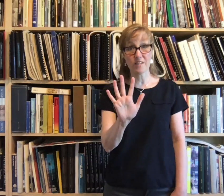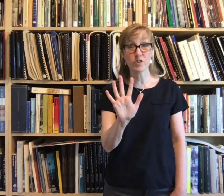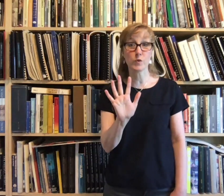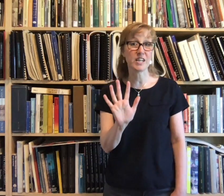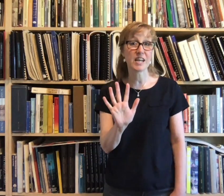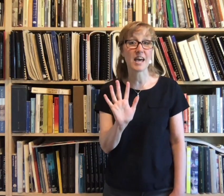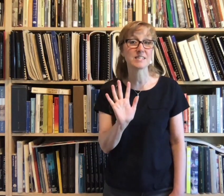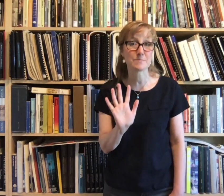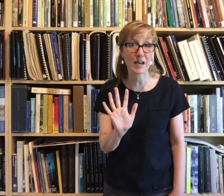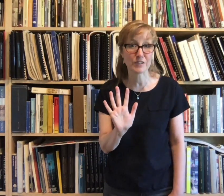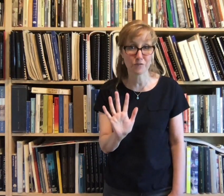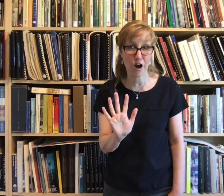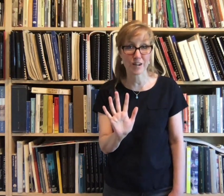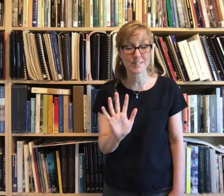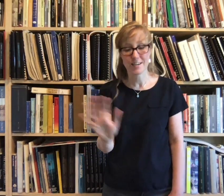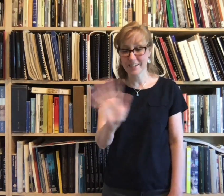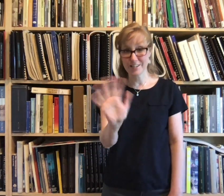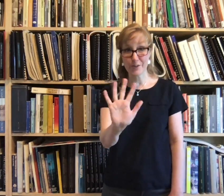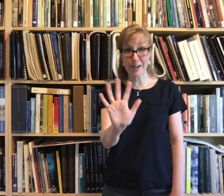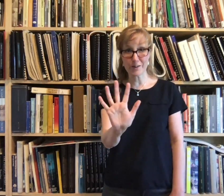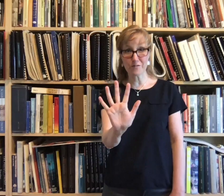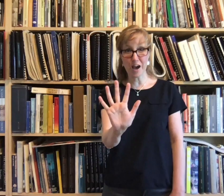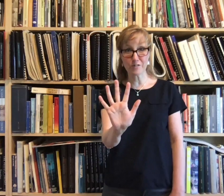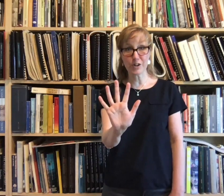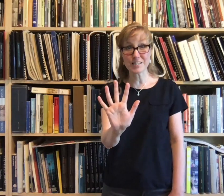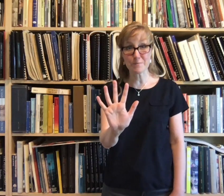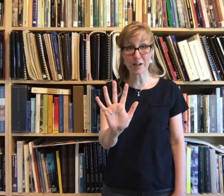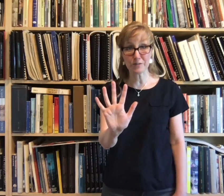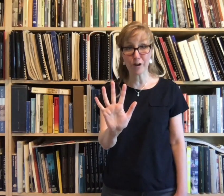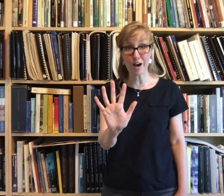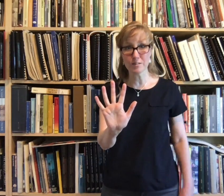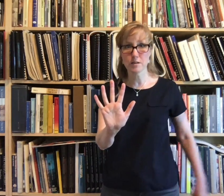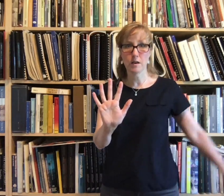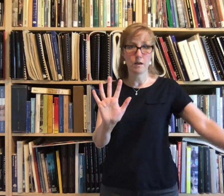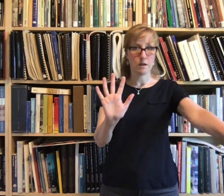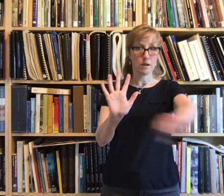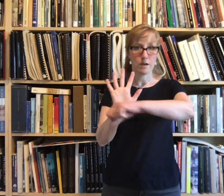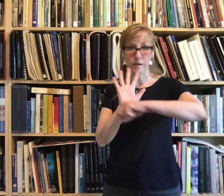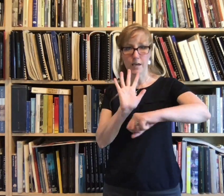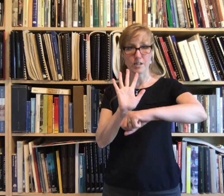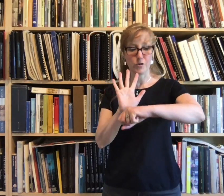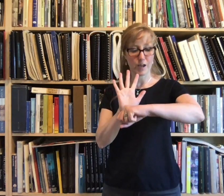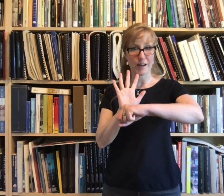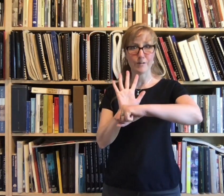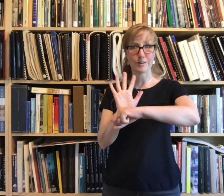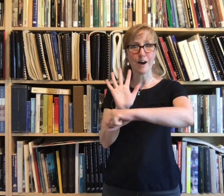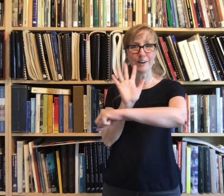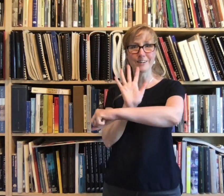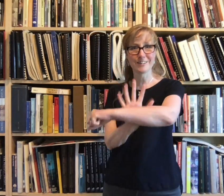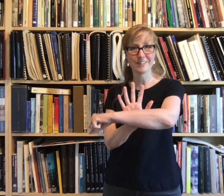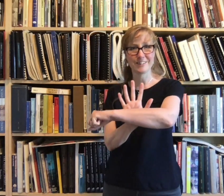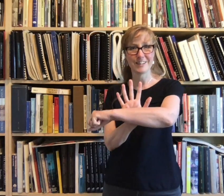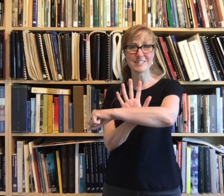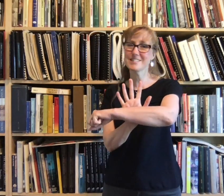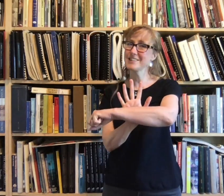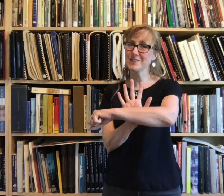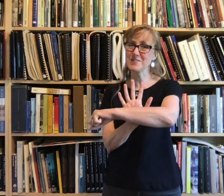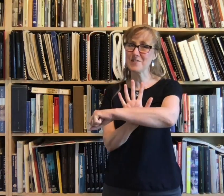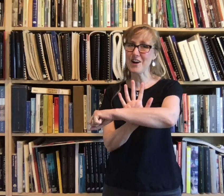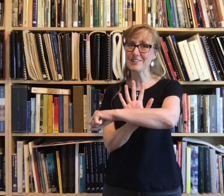Green and Speckled Frogs. Can you get out your five green and speckled frogs? Can you get out a log? Let's sit those frogs